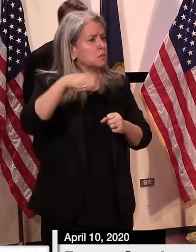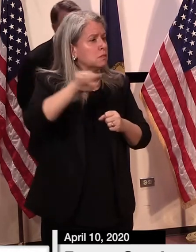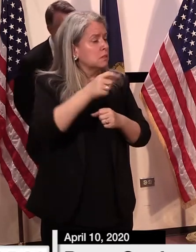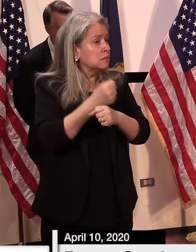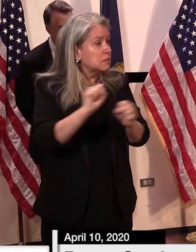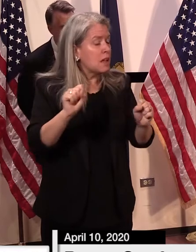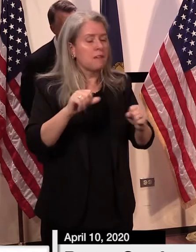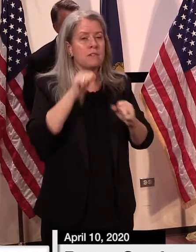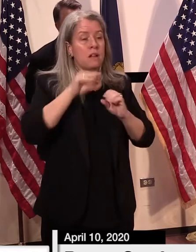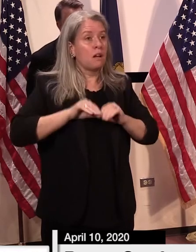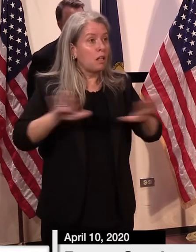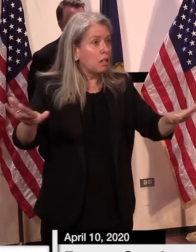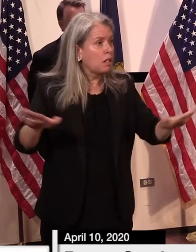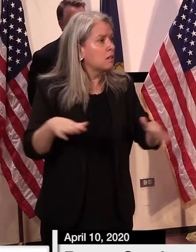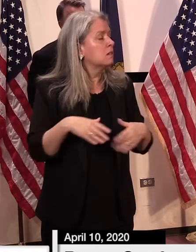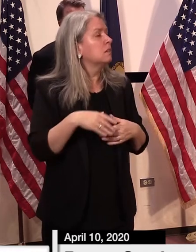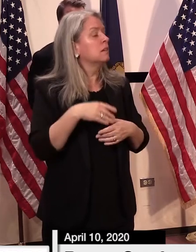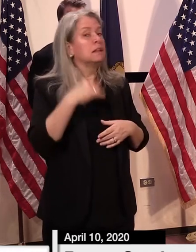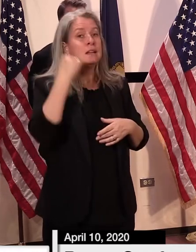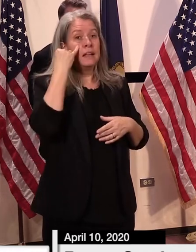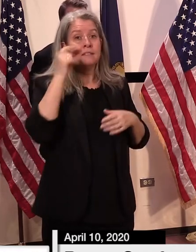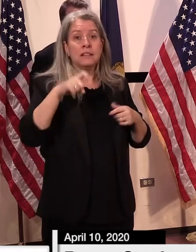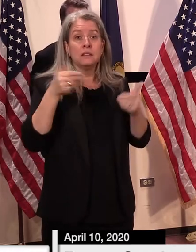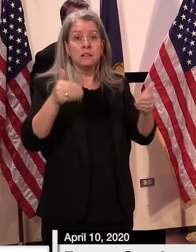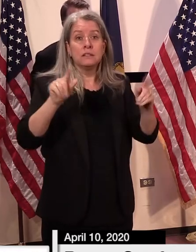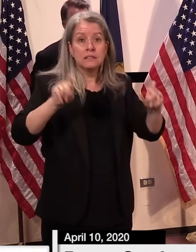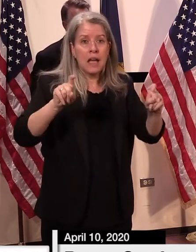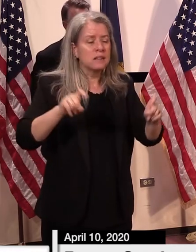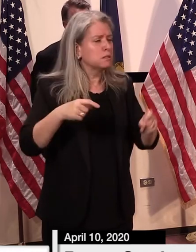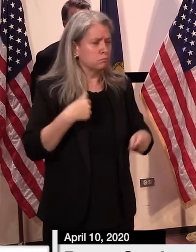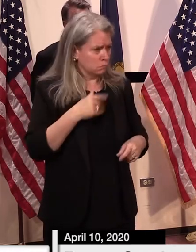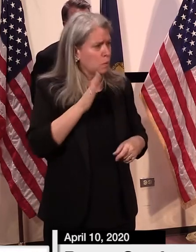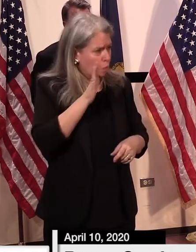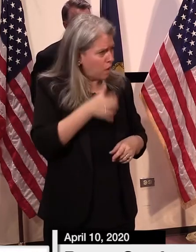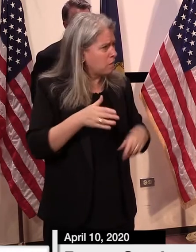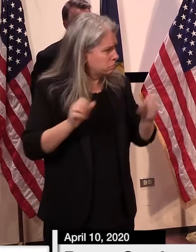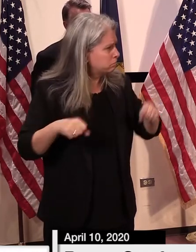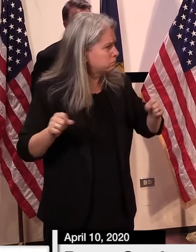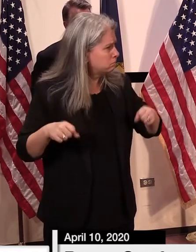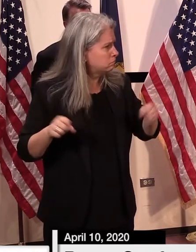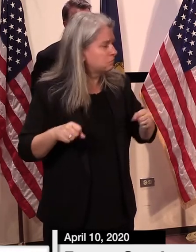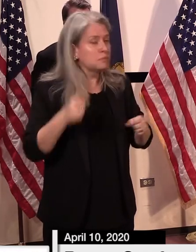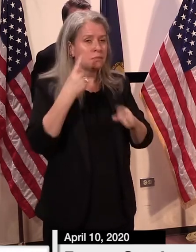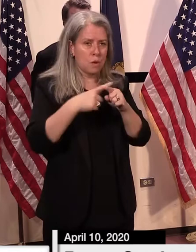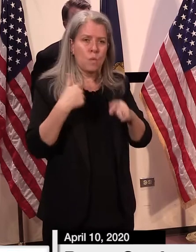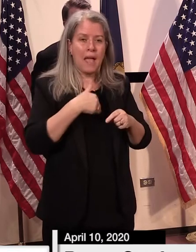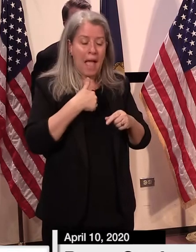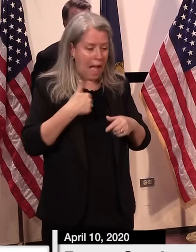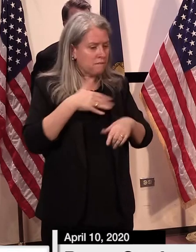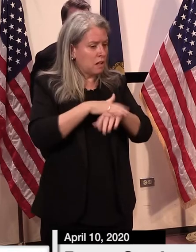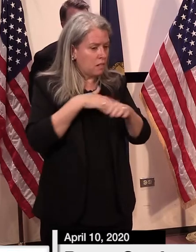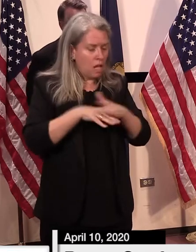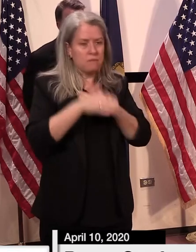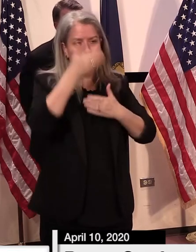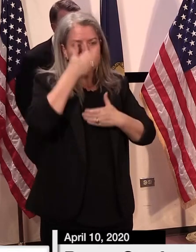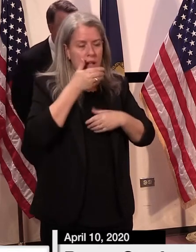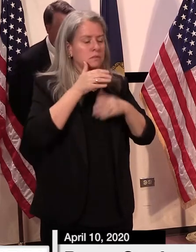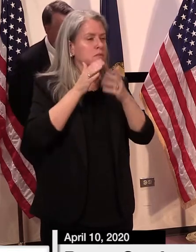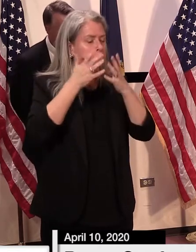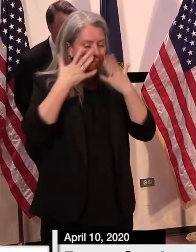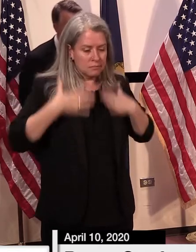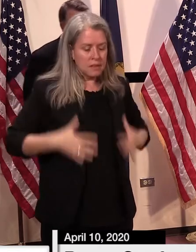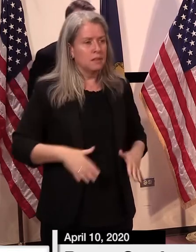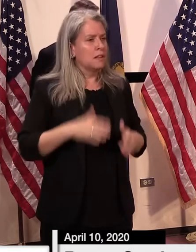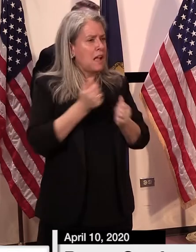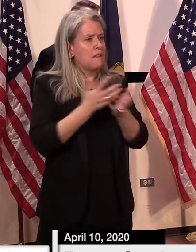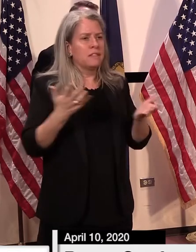And if we need to test, we'll test. And we have all the PPE that we need in